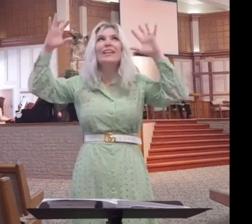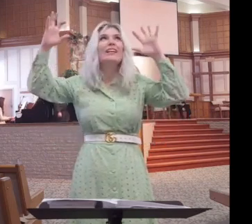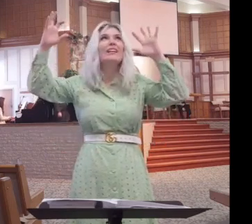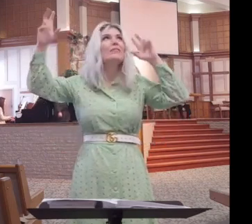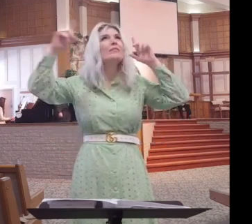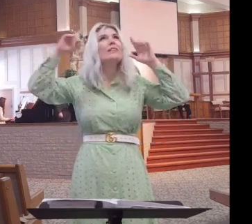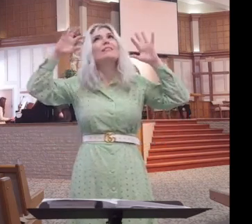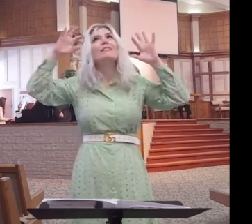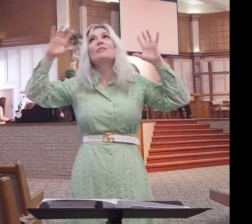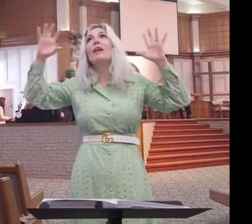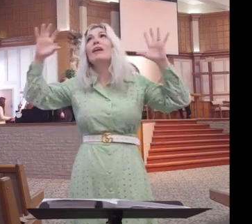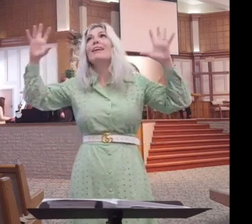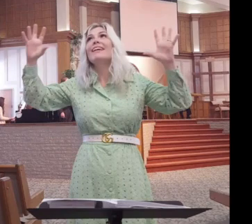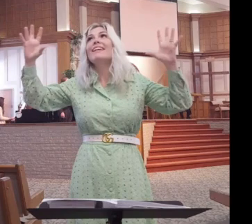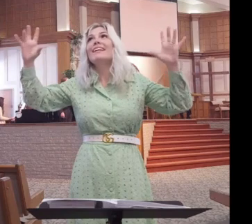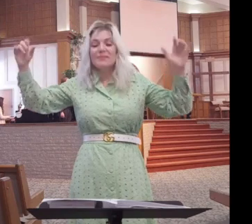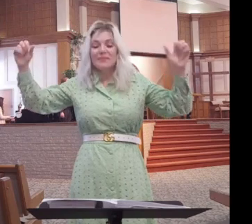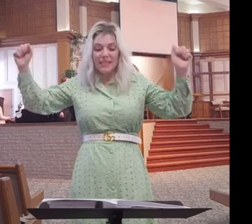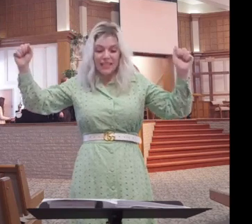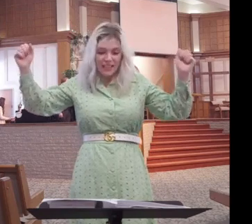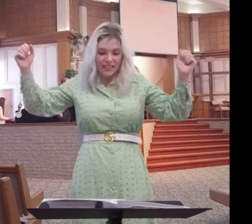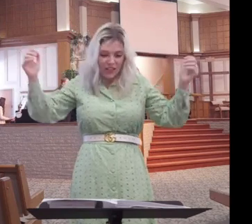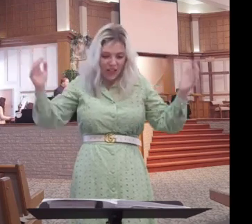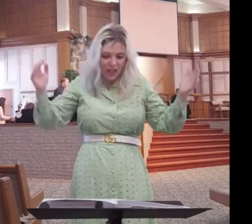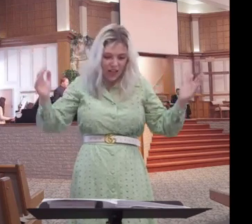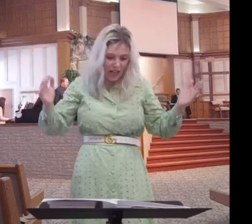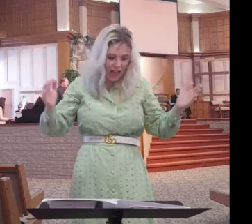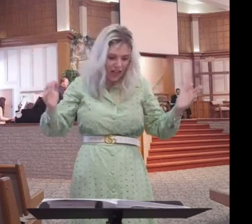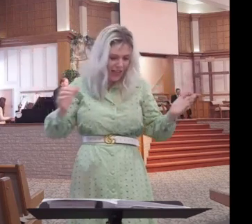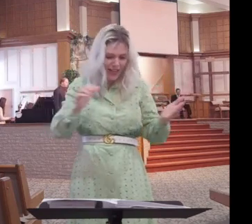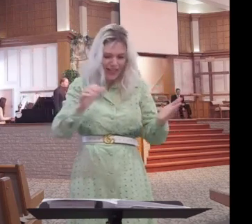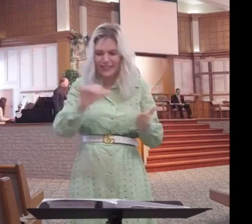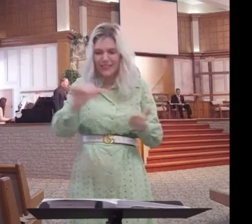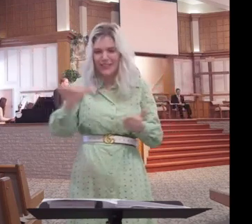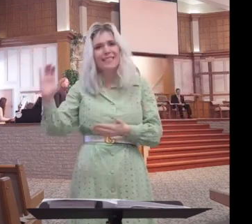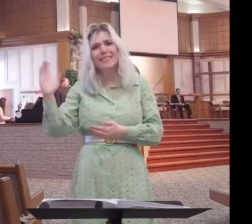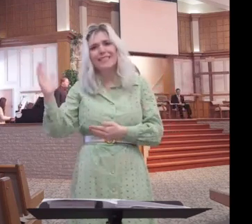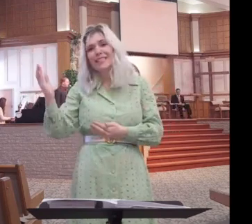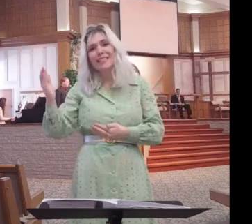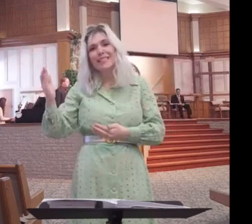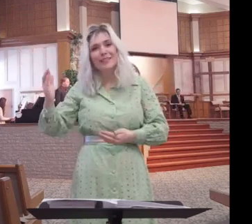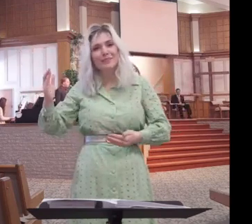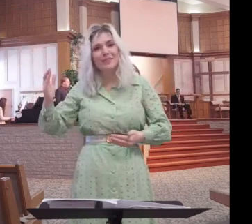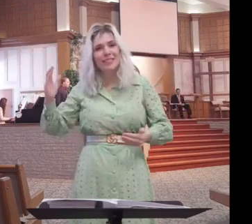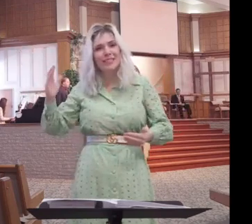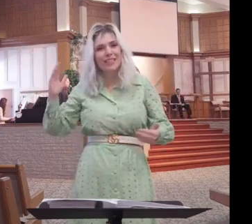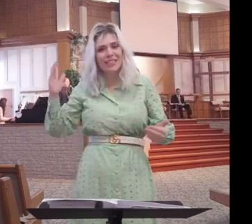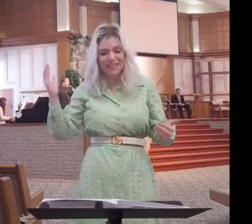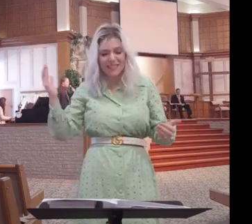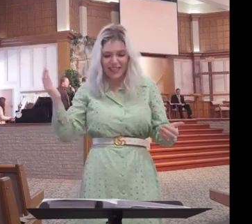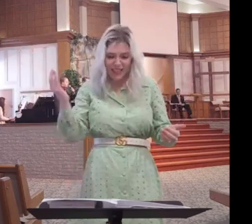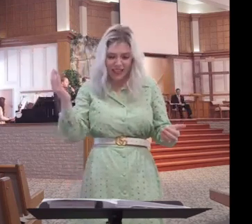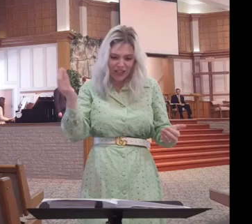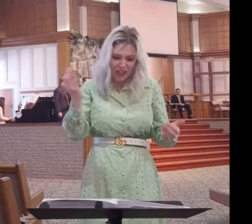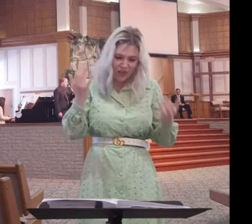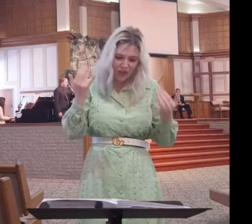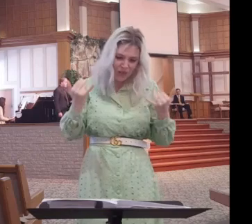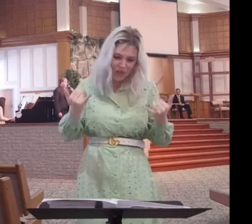they had dreamed were not what they seemed, now he was